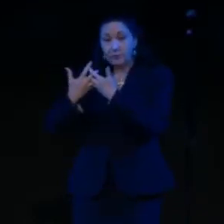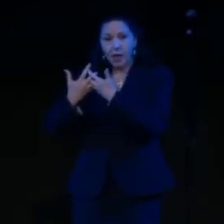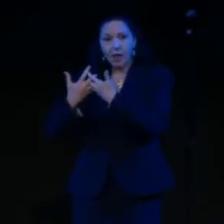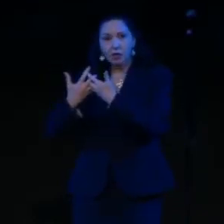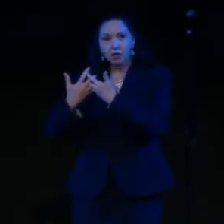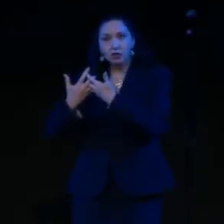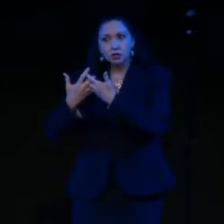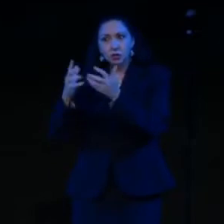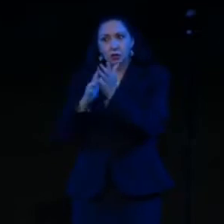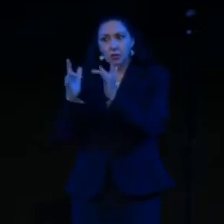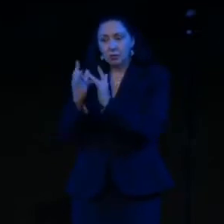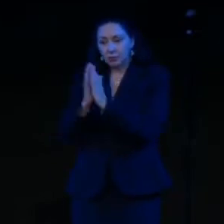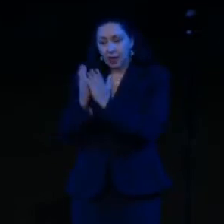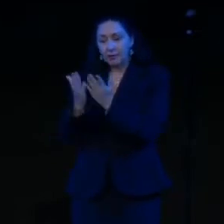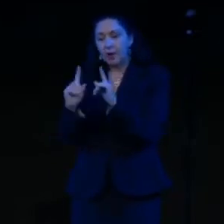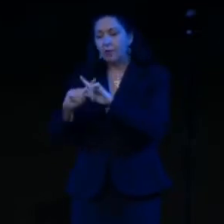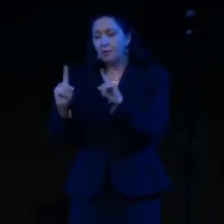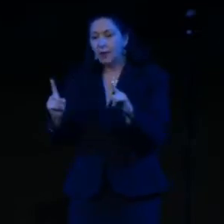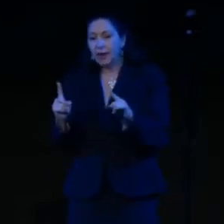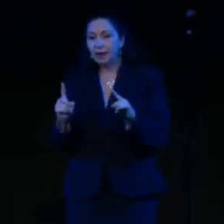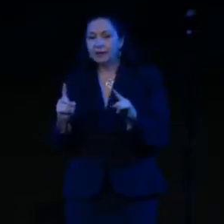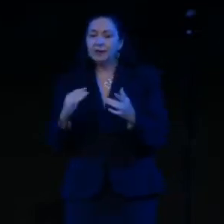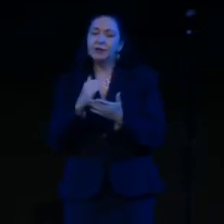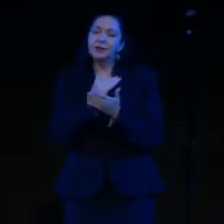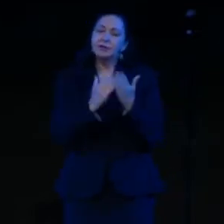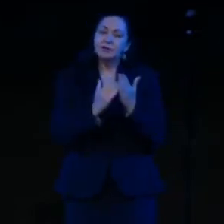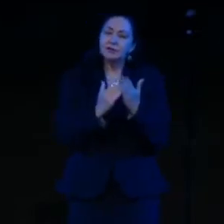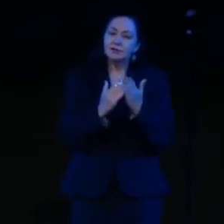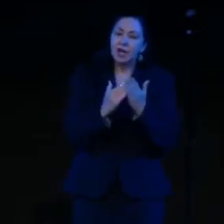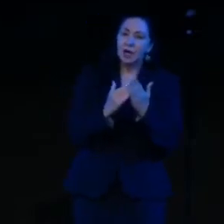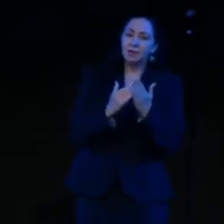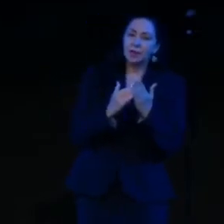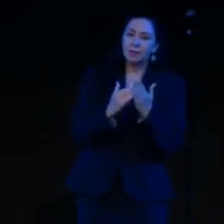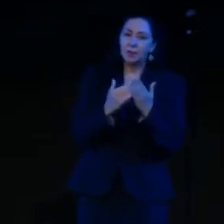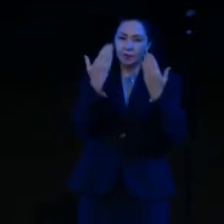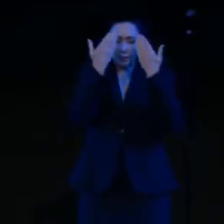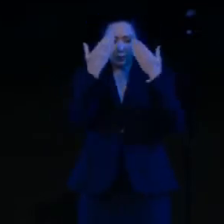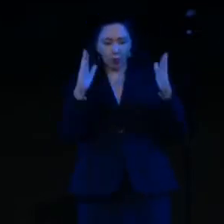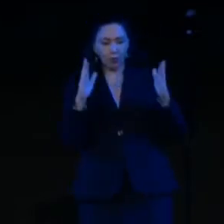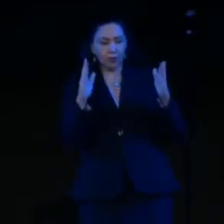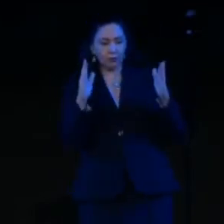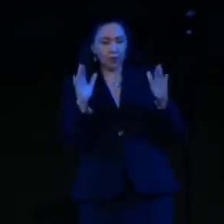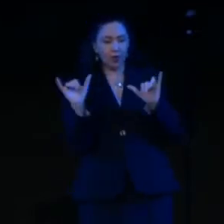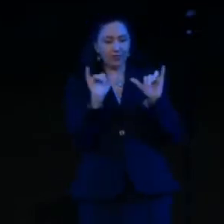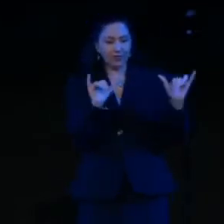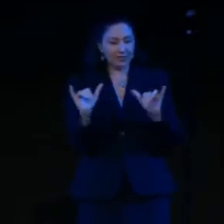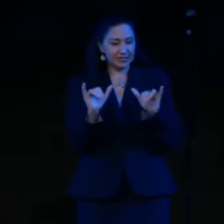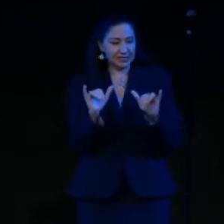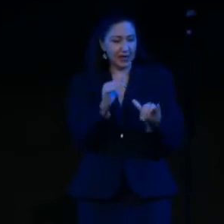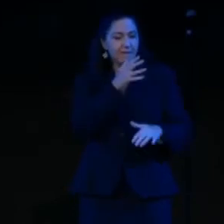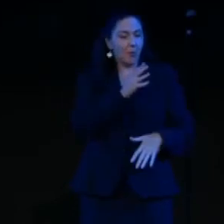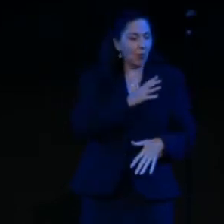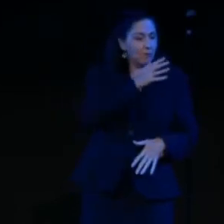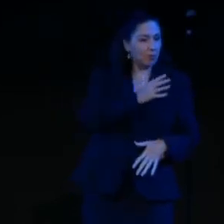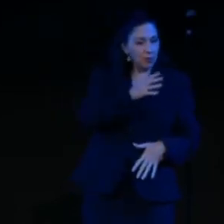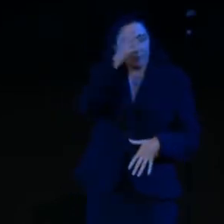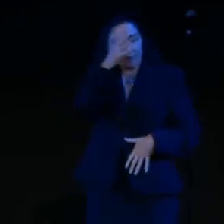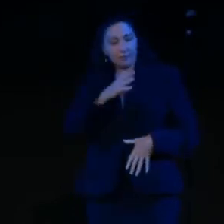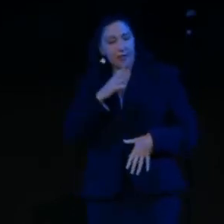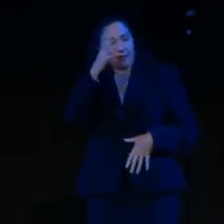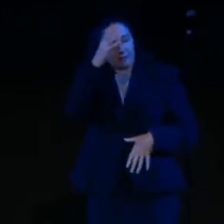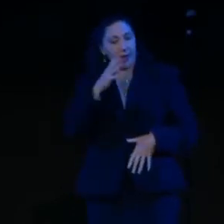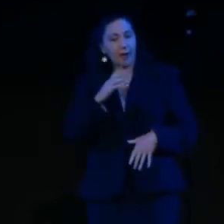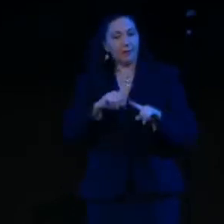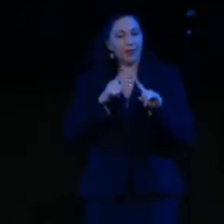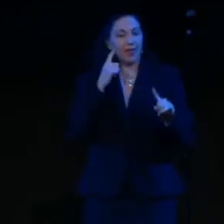the difference between people who are open to same-gender marriage and those who are not in our connection is not over a high view of Scripture, I would suggest,